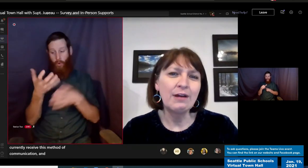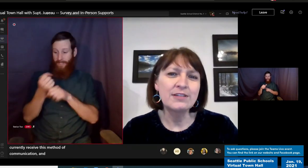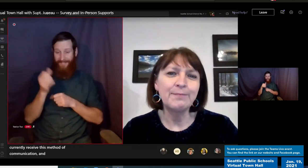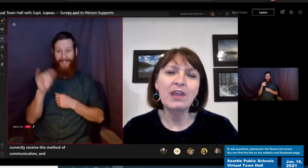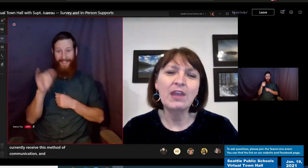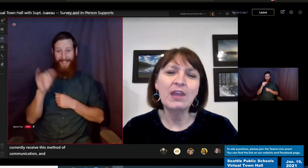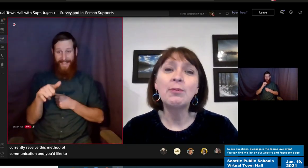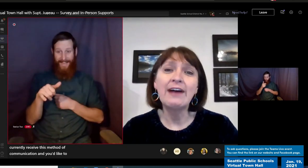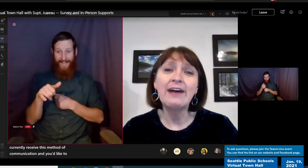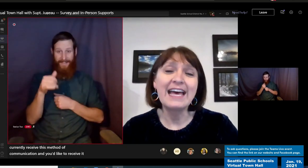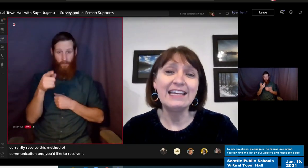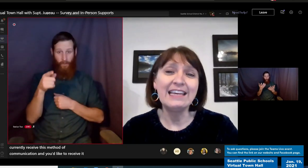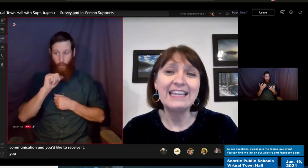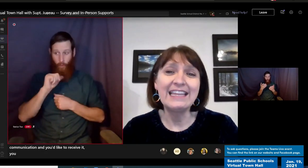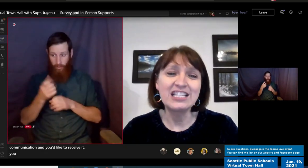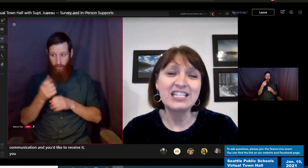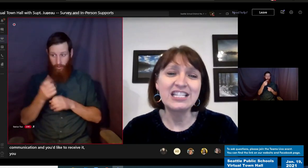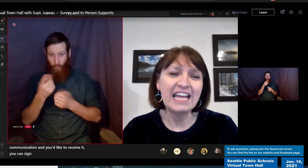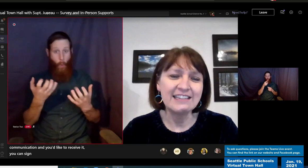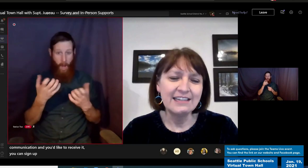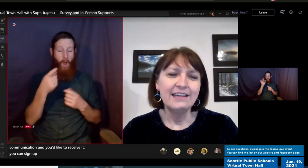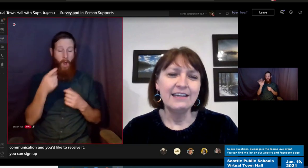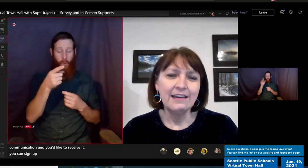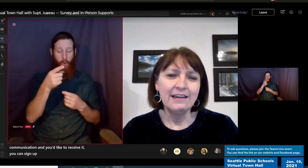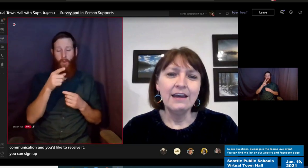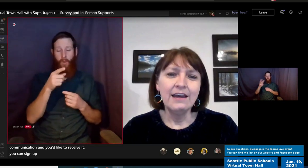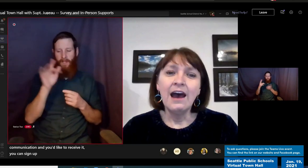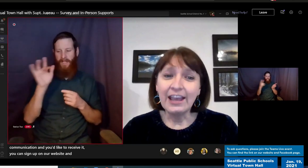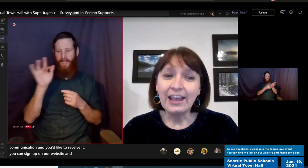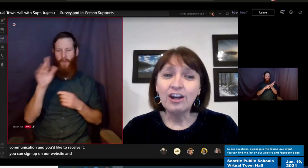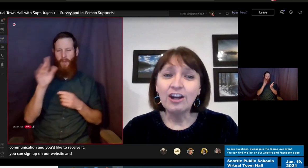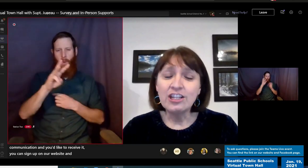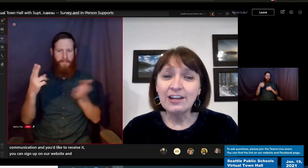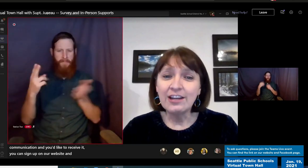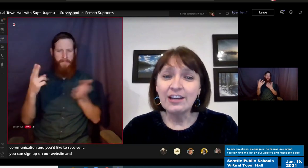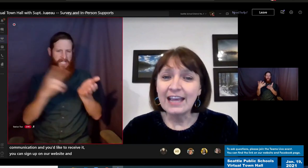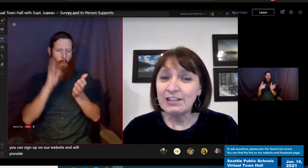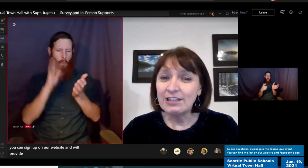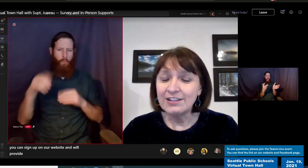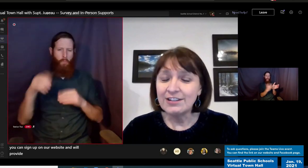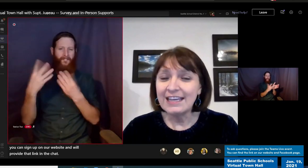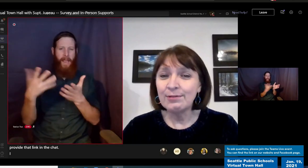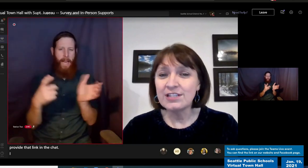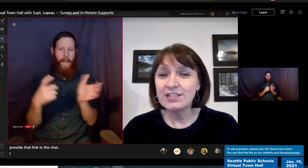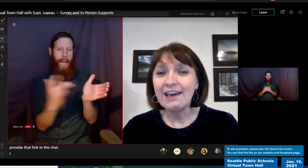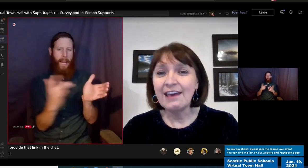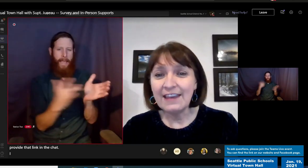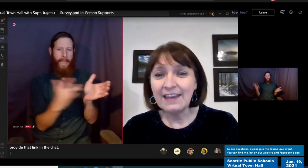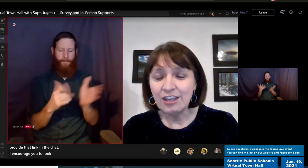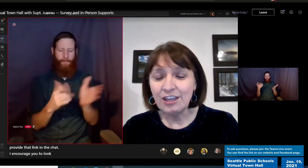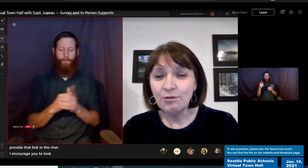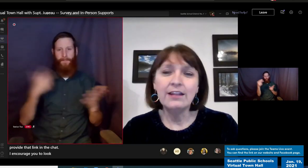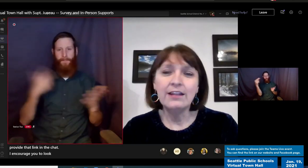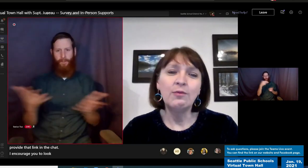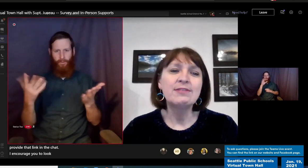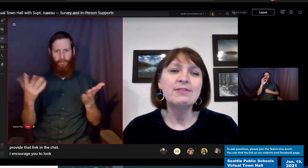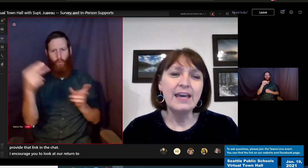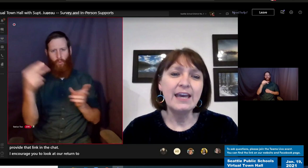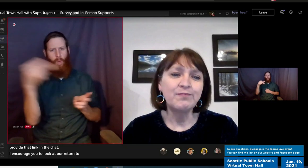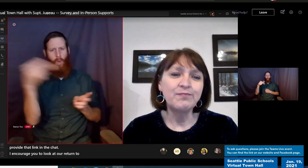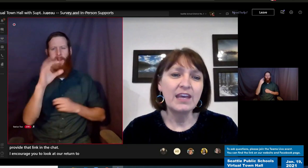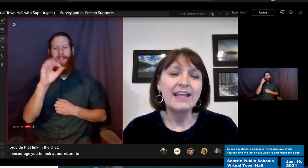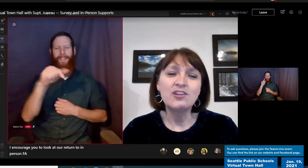and we'll provide that link in the chat. I encourage you to look at our return to in-person FAQ on our website